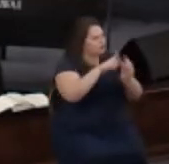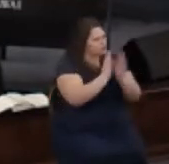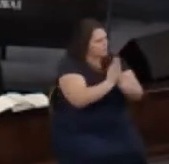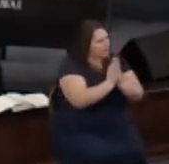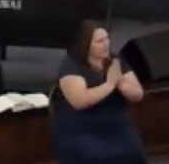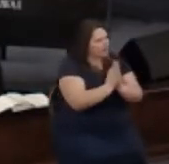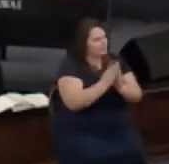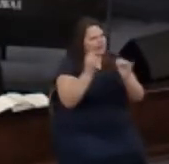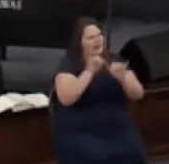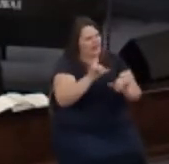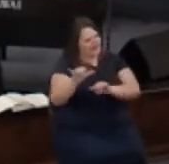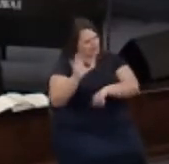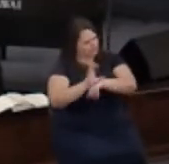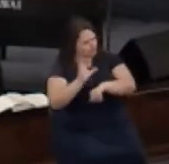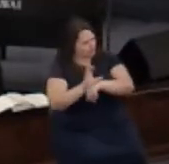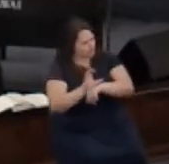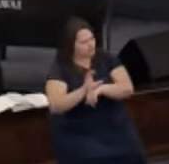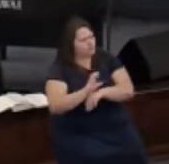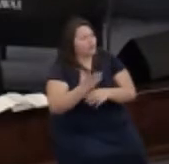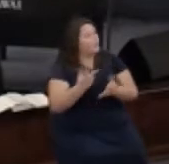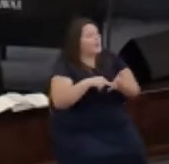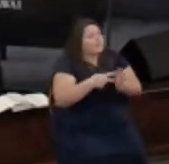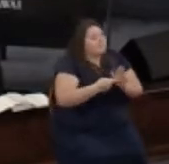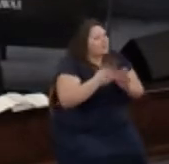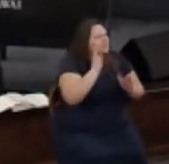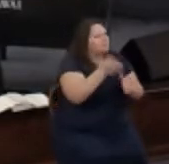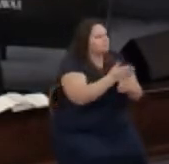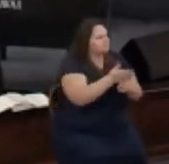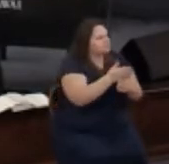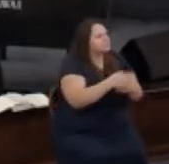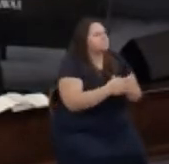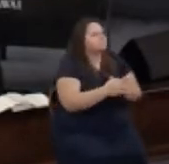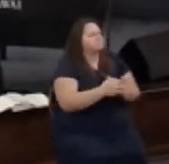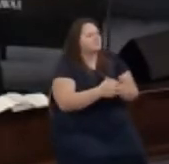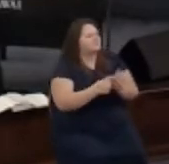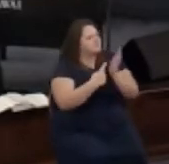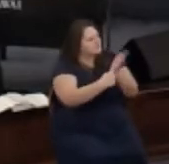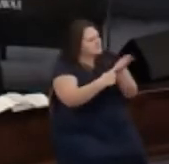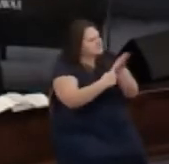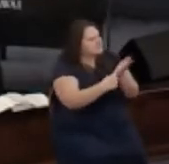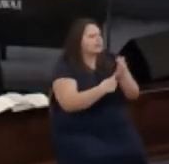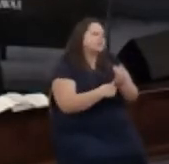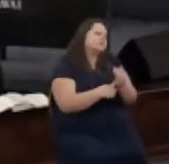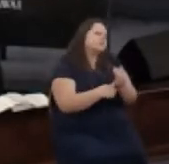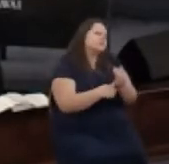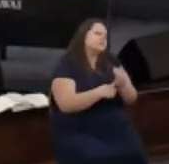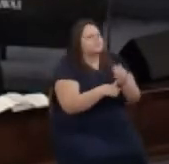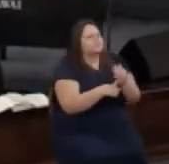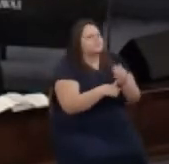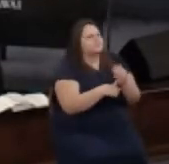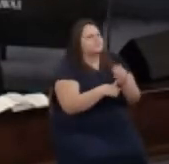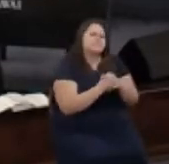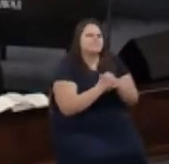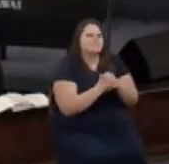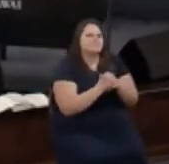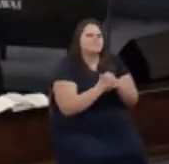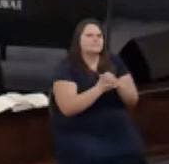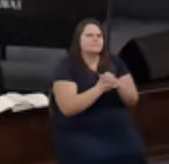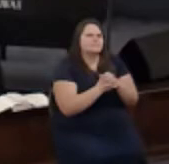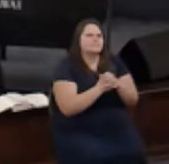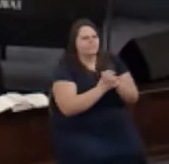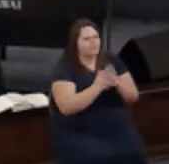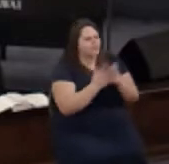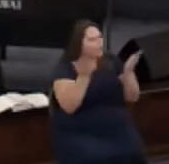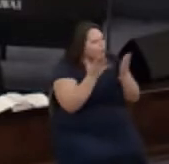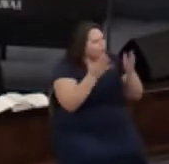and I'm to talk about what a call to prayer means I'm going to talk a little bit about what the